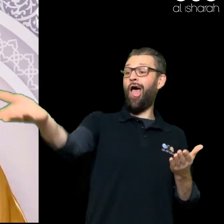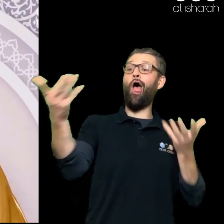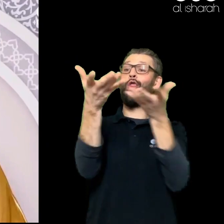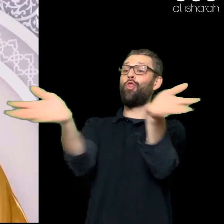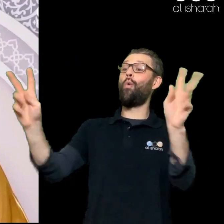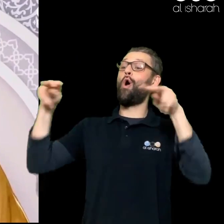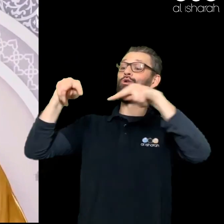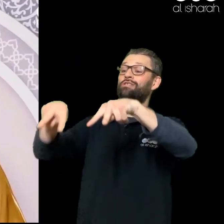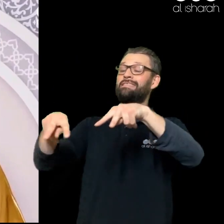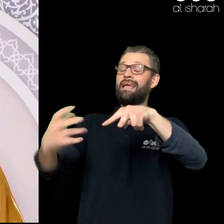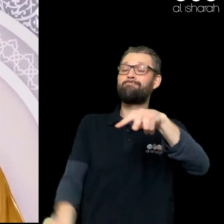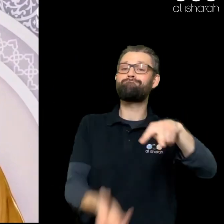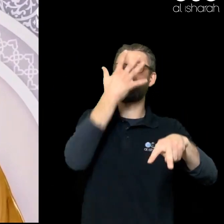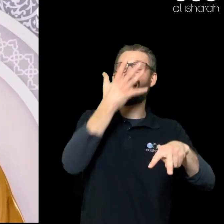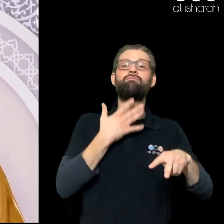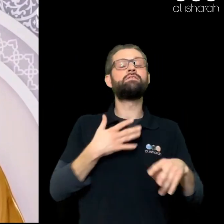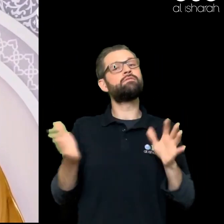May Allah Protect Us May Allah Protect Us